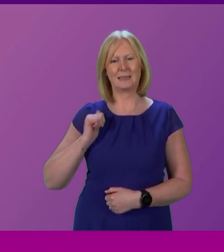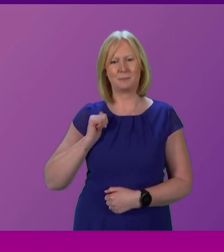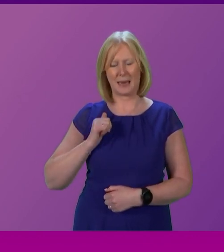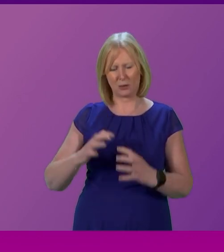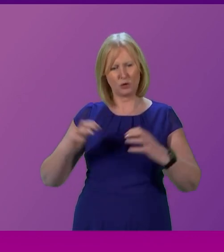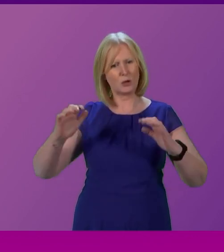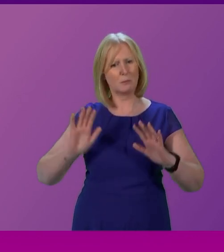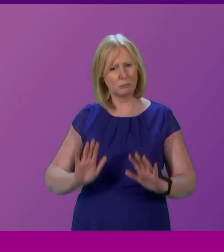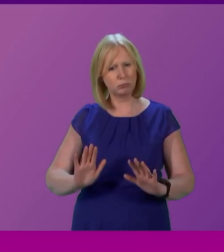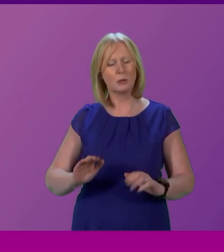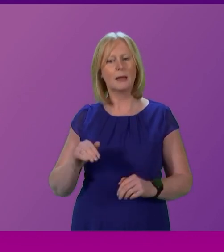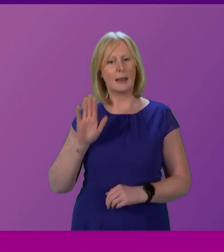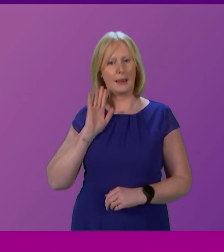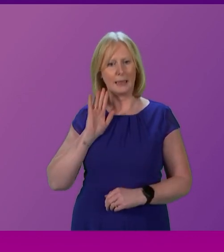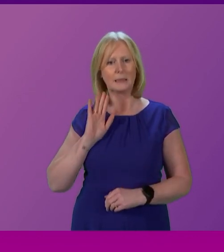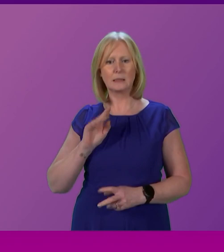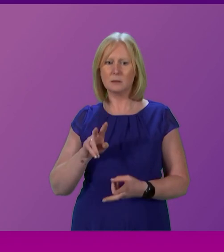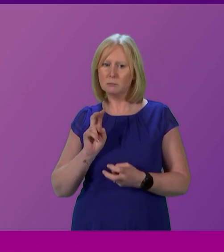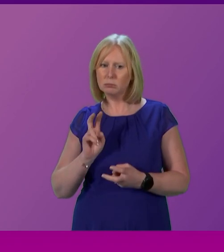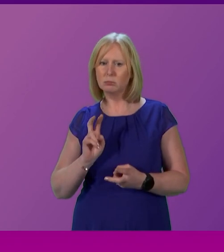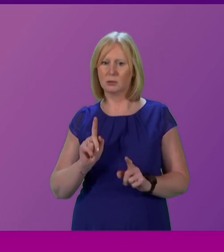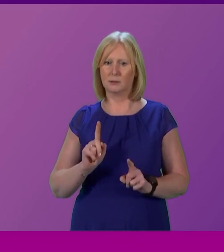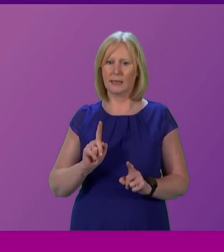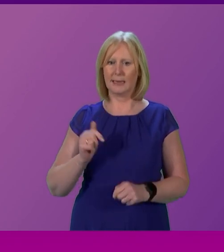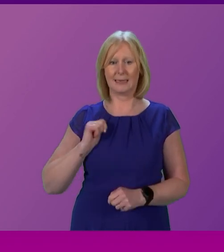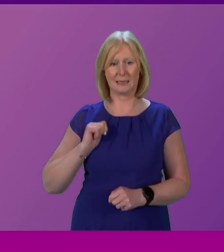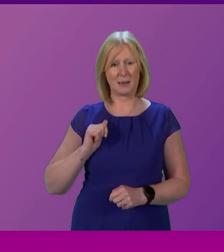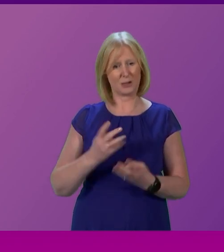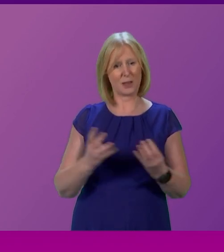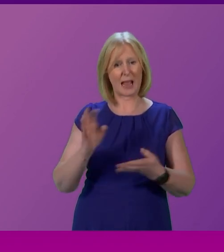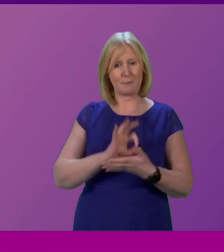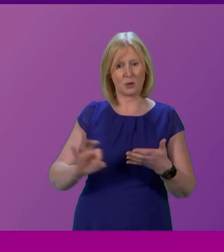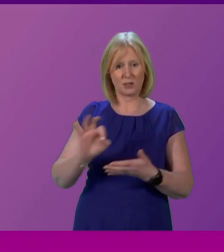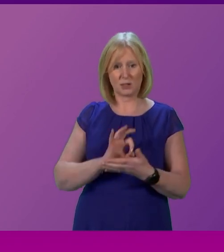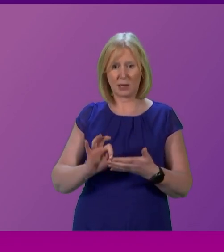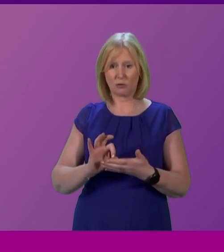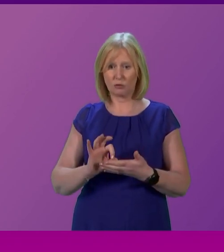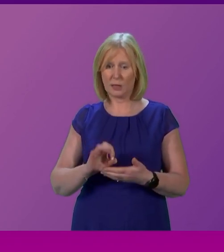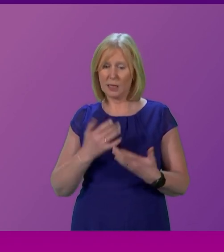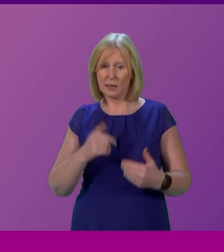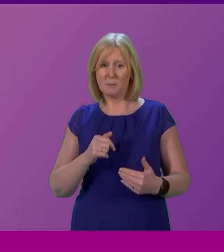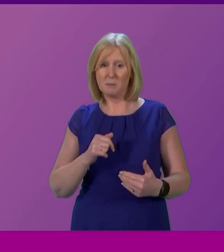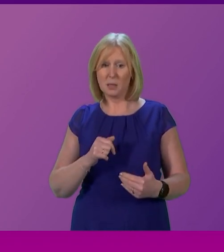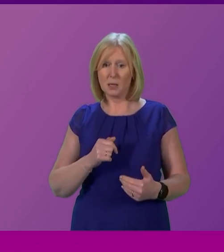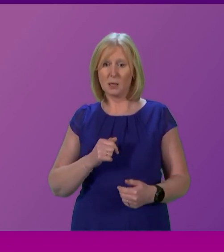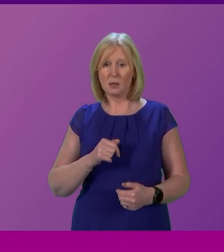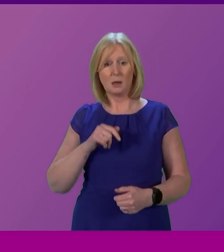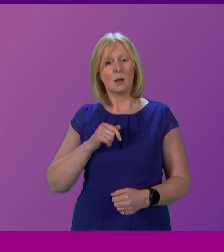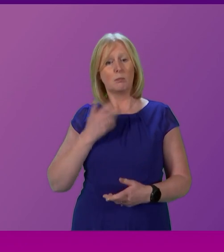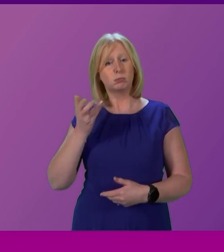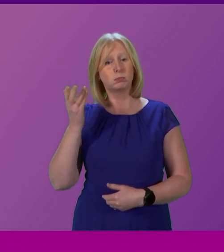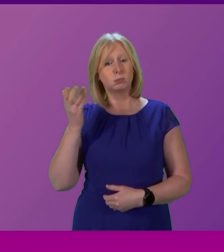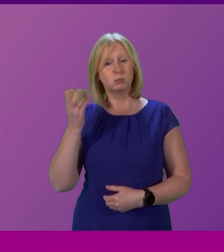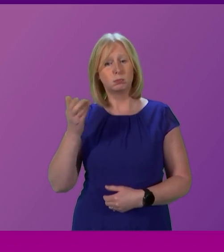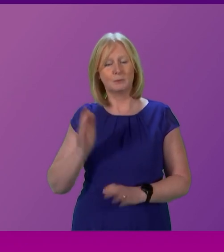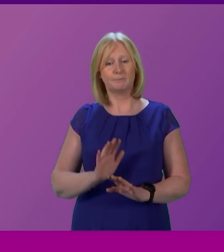chamber to listen to whoever is speaking and I would certainly expect that of the cabinet secretary who's been giving a running commentary on this speech throughout. Mr.